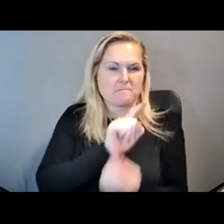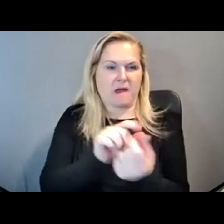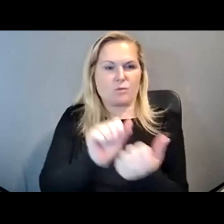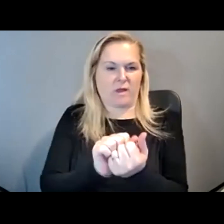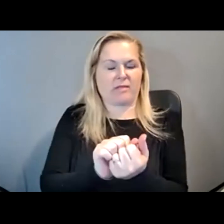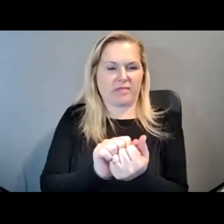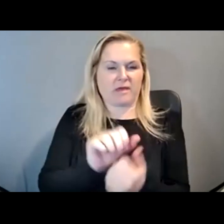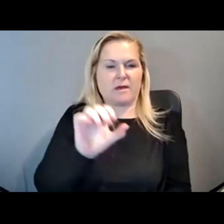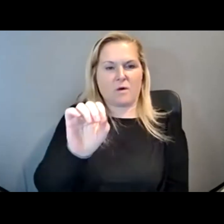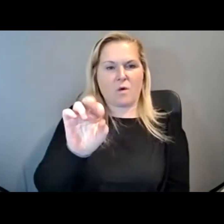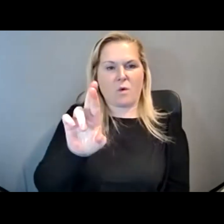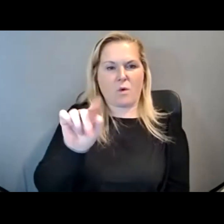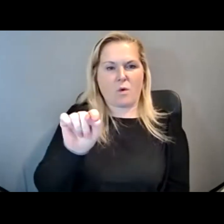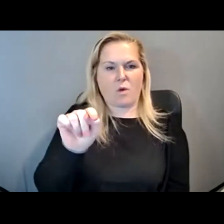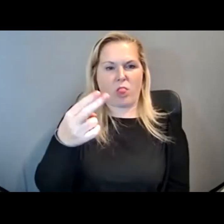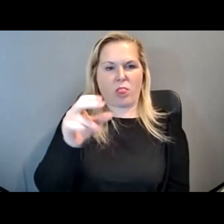about braces.